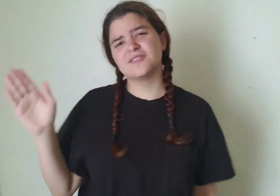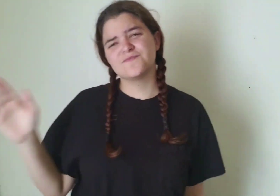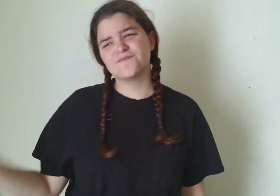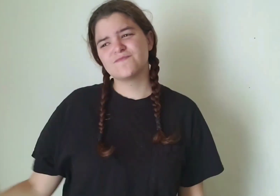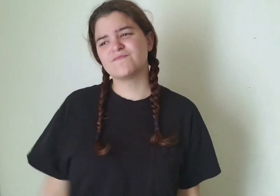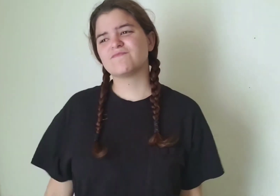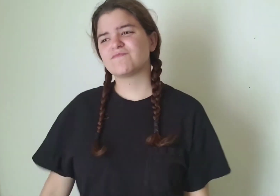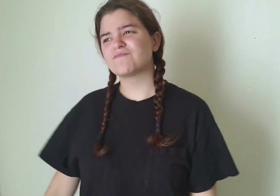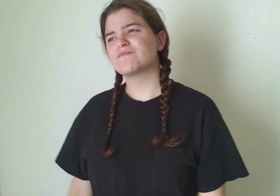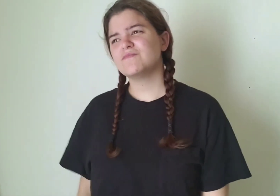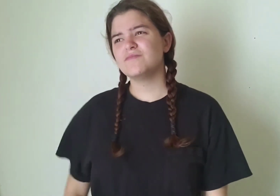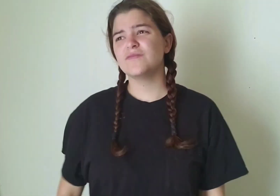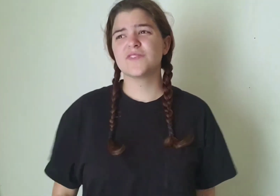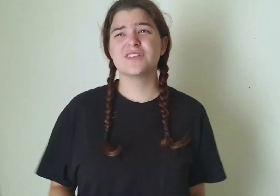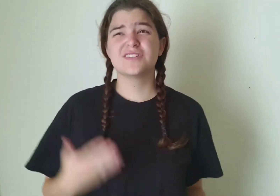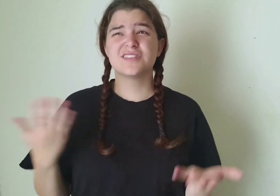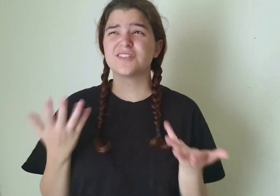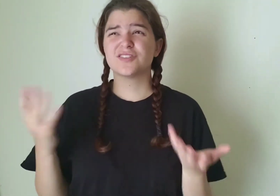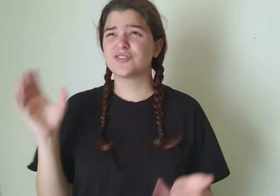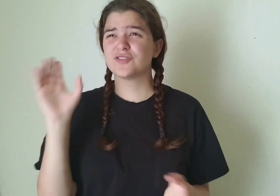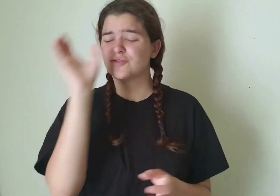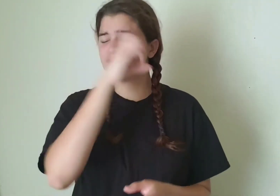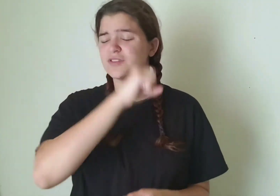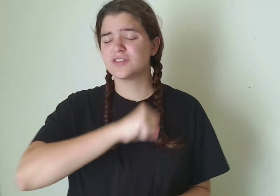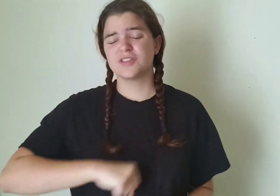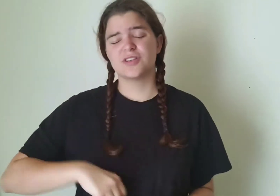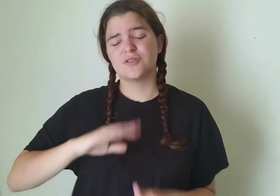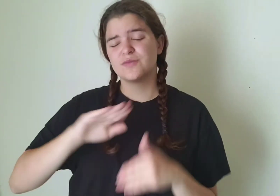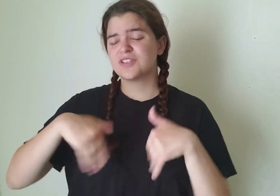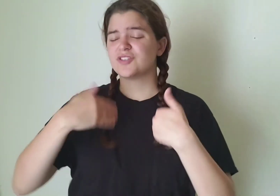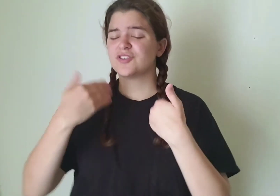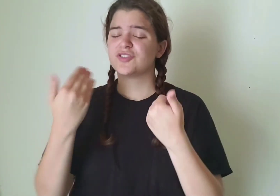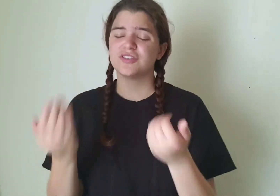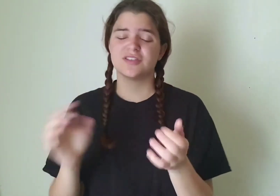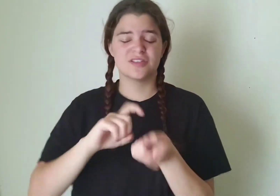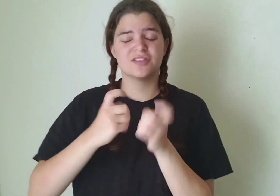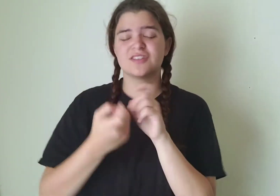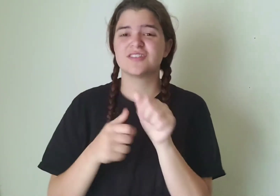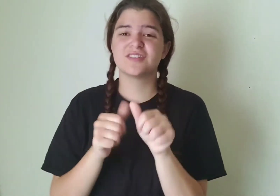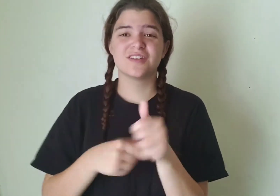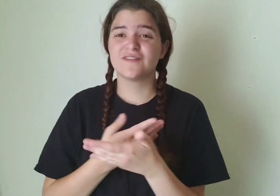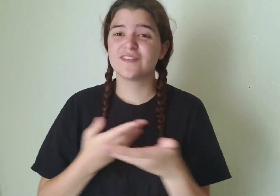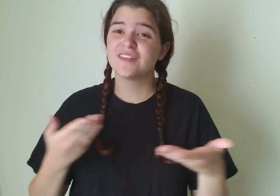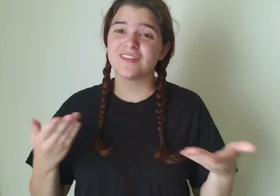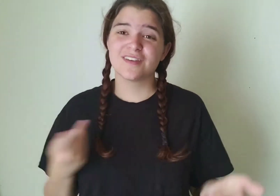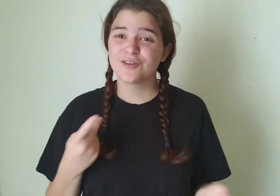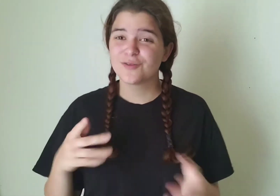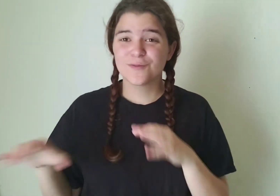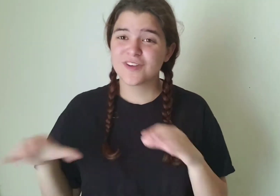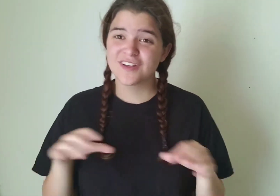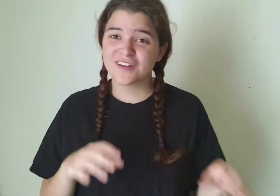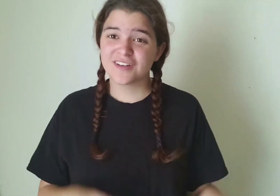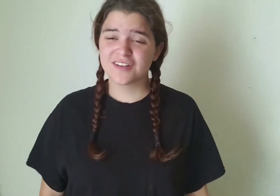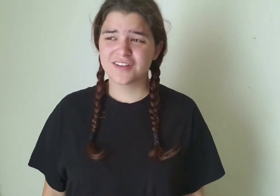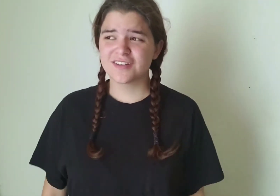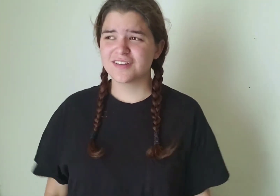Well isn't it strange, how we change everything we did